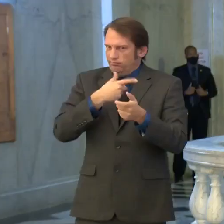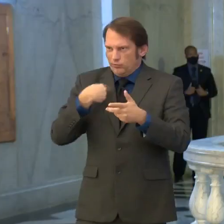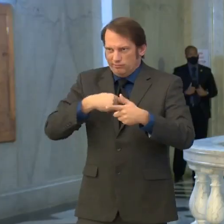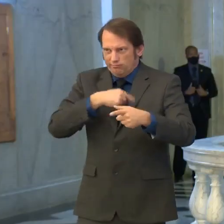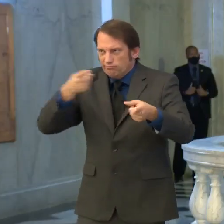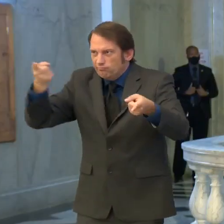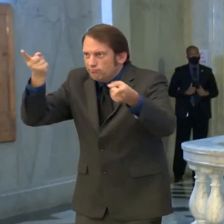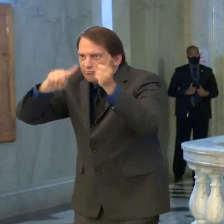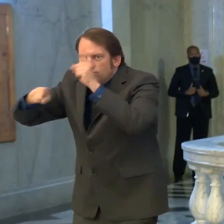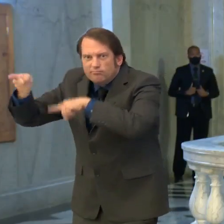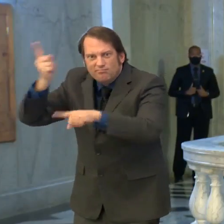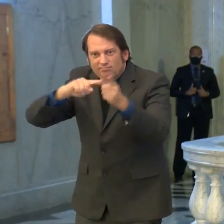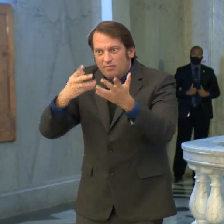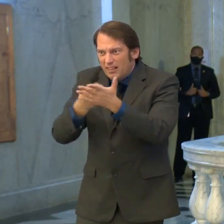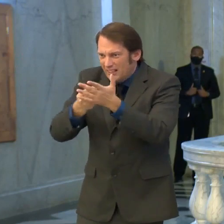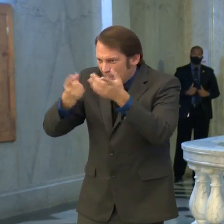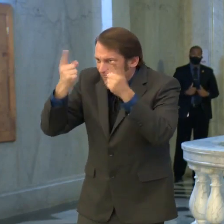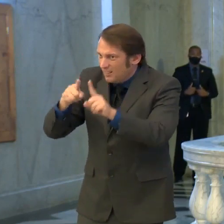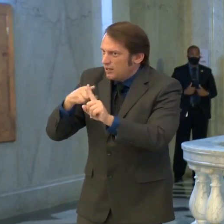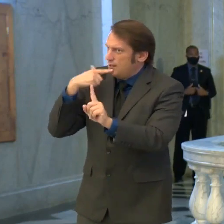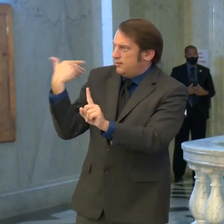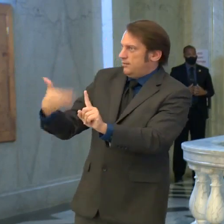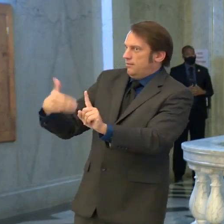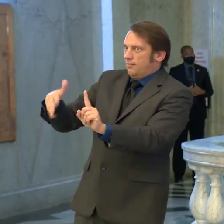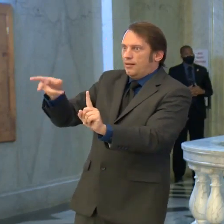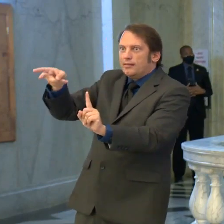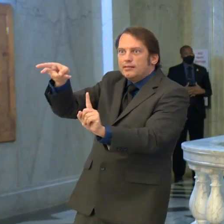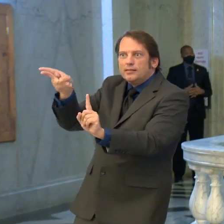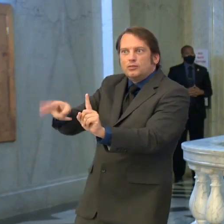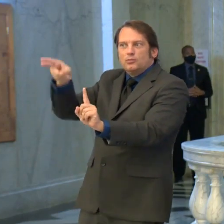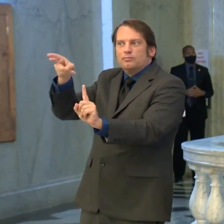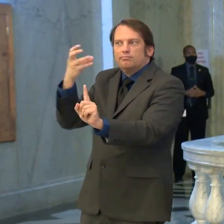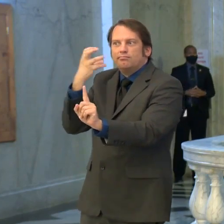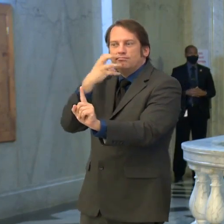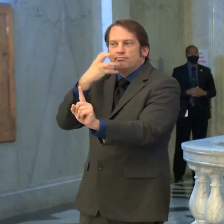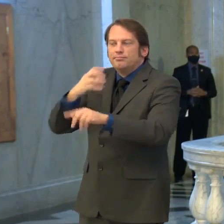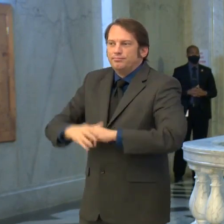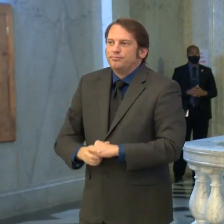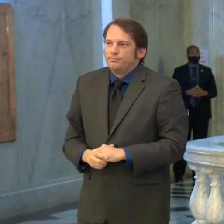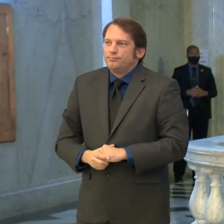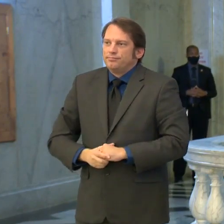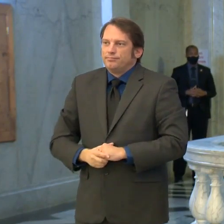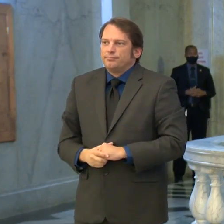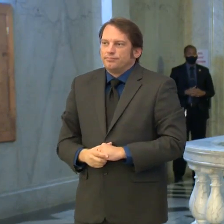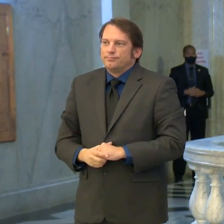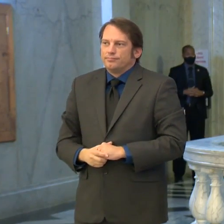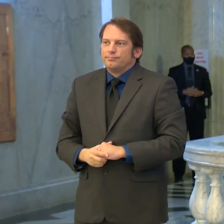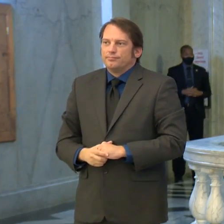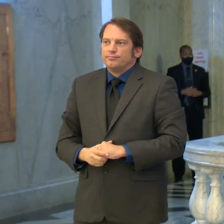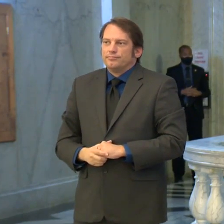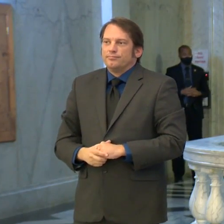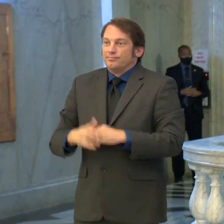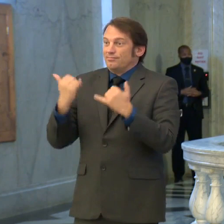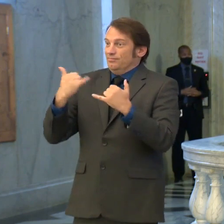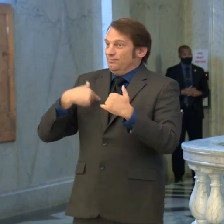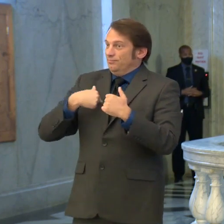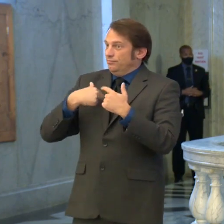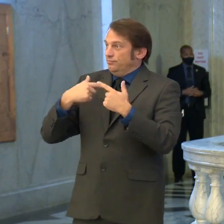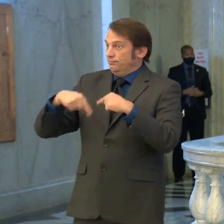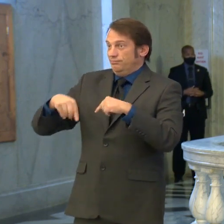With today's announcement, Maryland has once again shown the nation that people from different parties